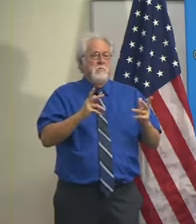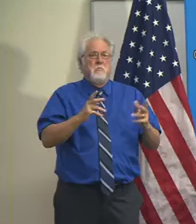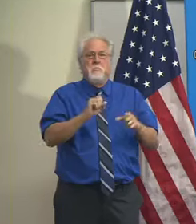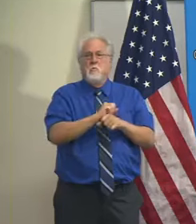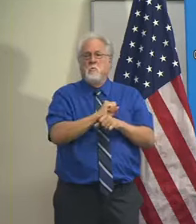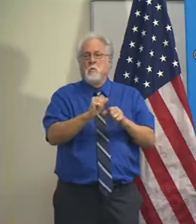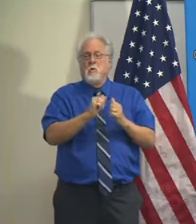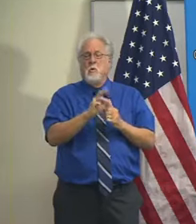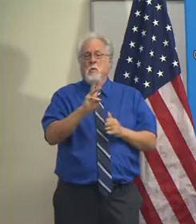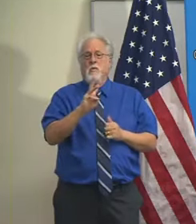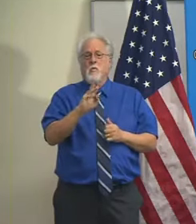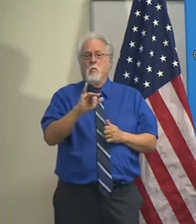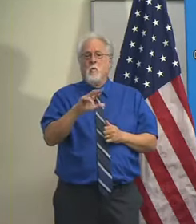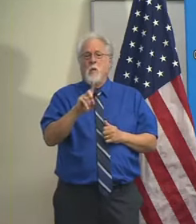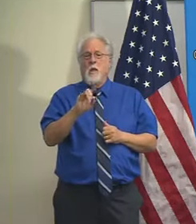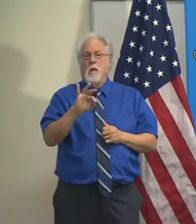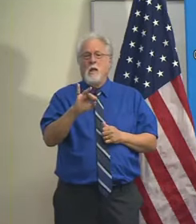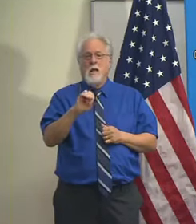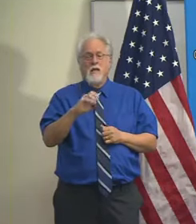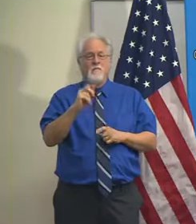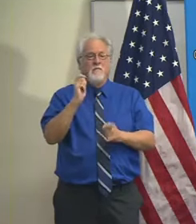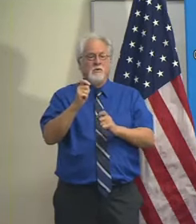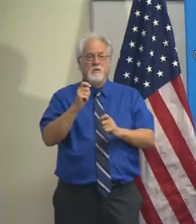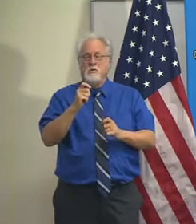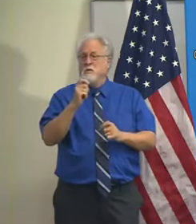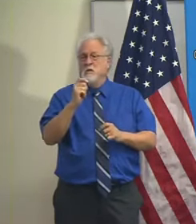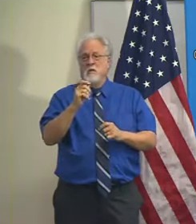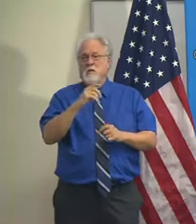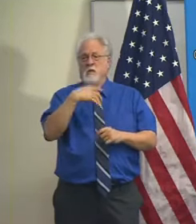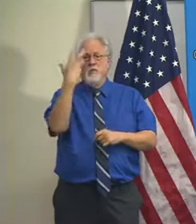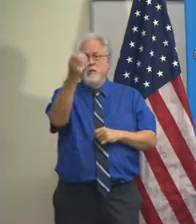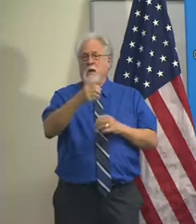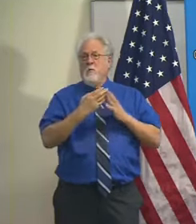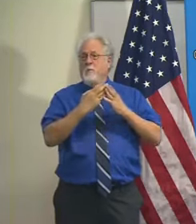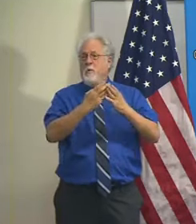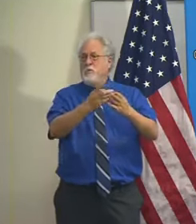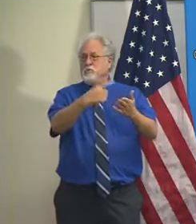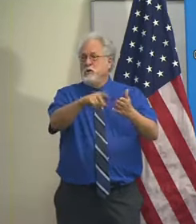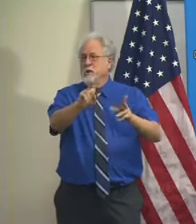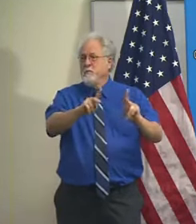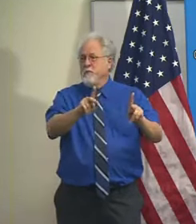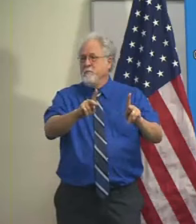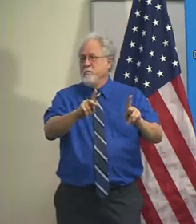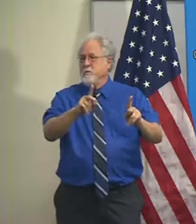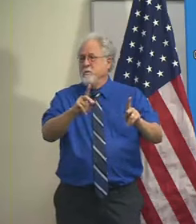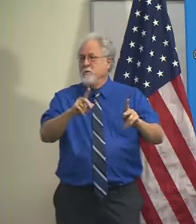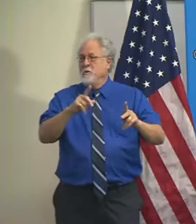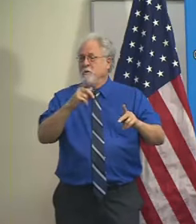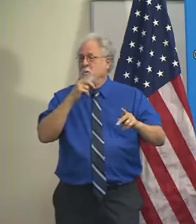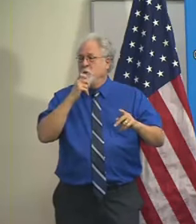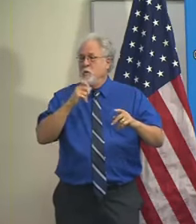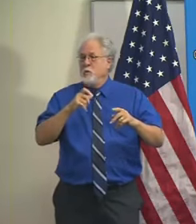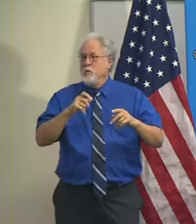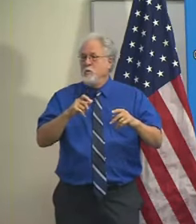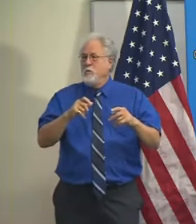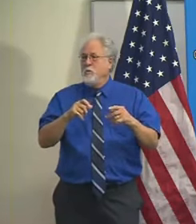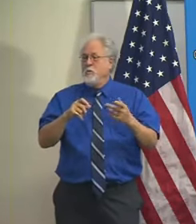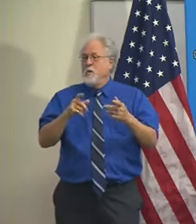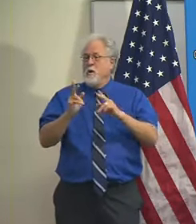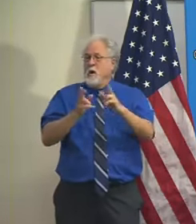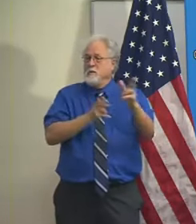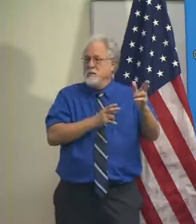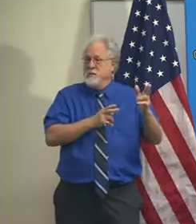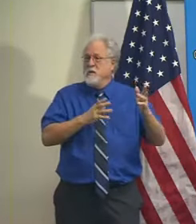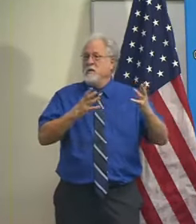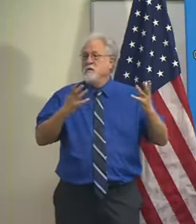work with wildlife and fisheries, they're out in a boat, um, checking on people who are teal hunting this weekend. Uh, so, so